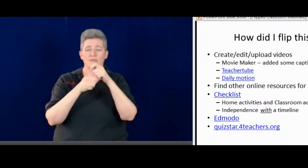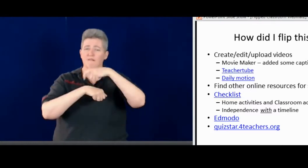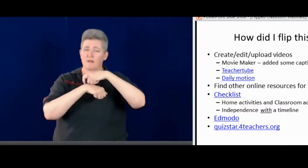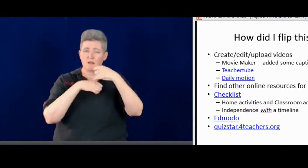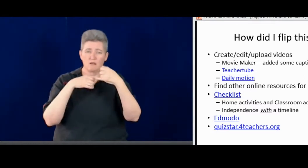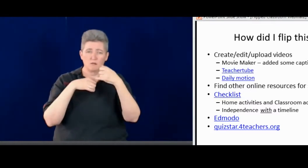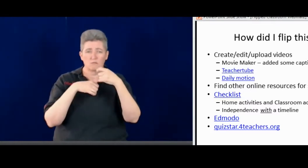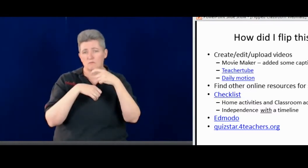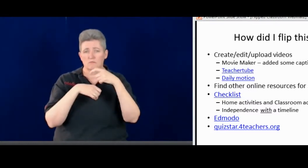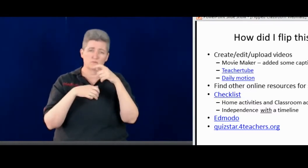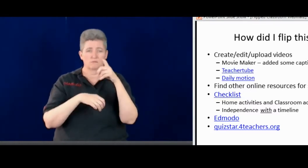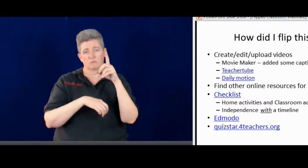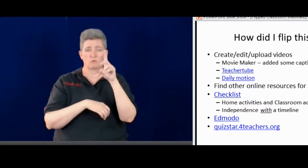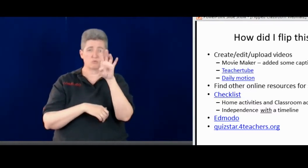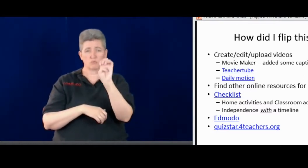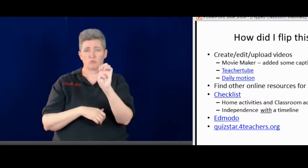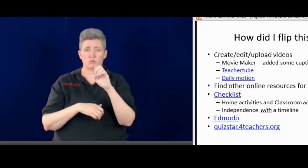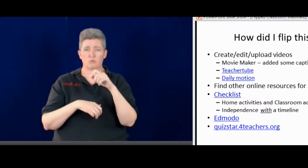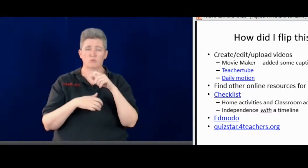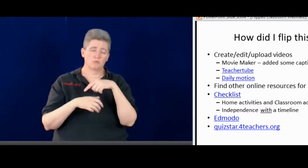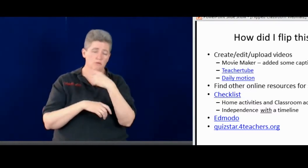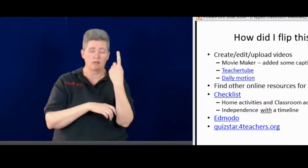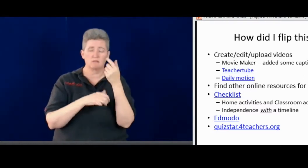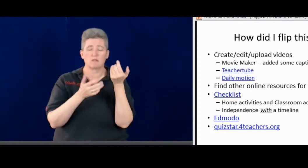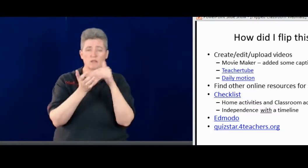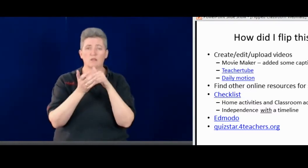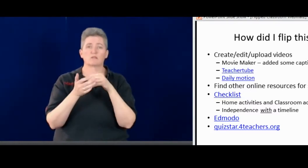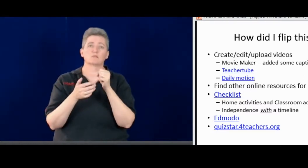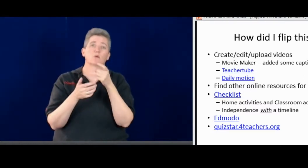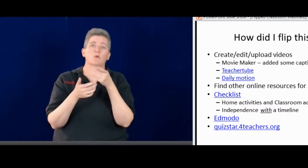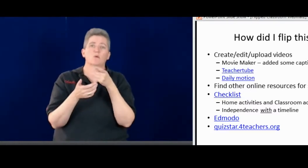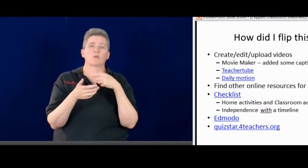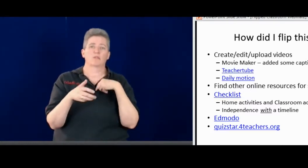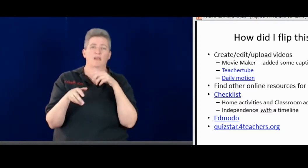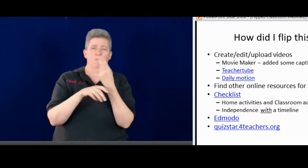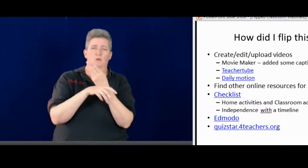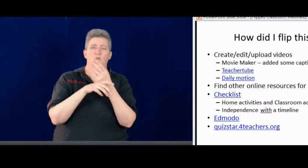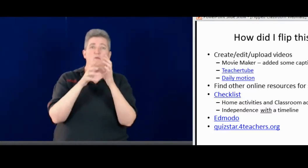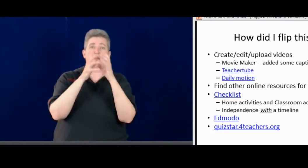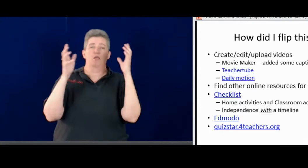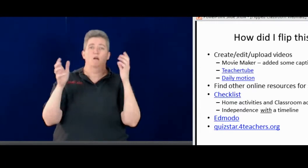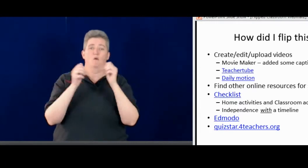everything on there. Again, with a due date again.